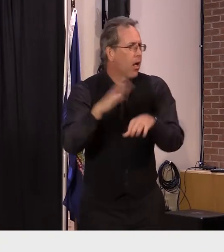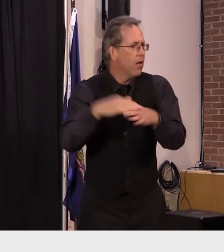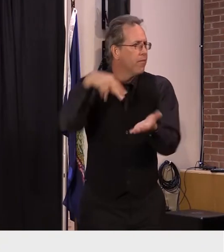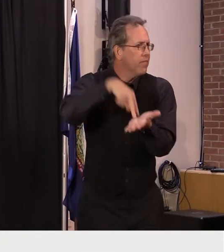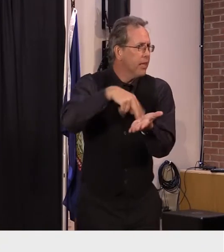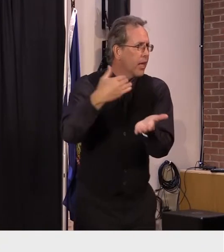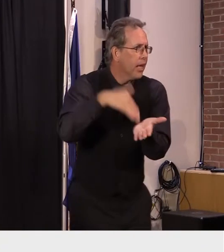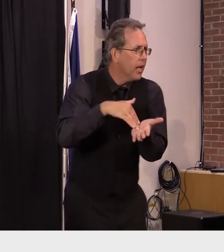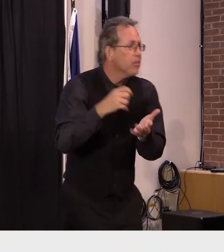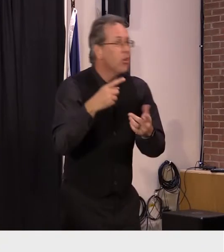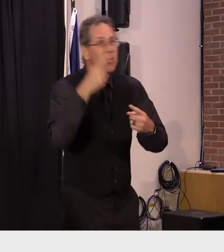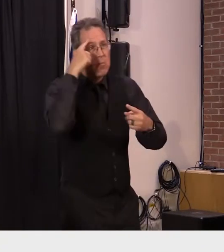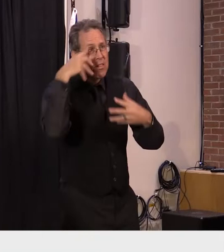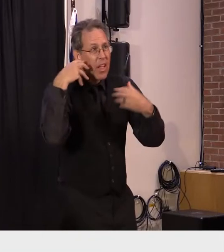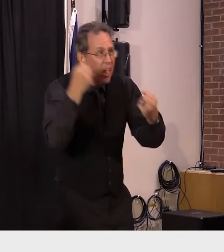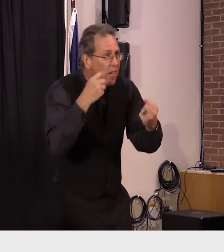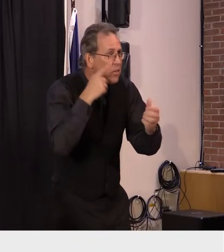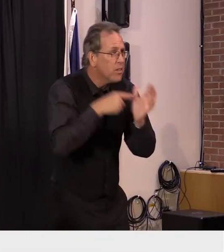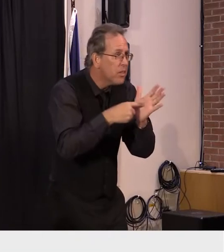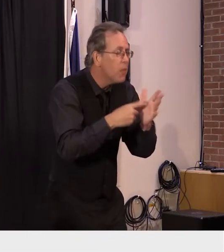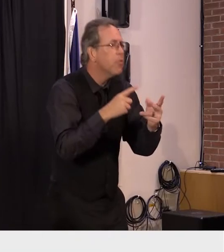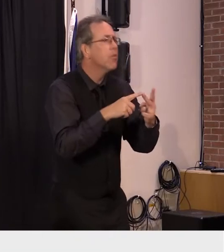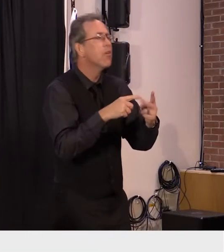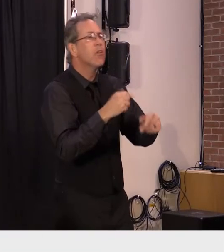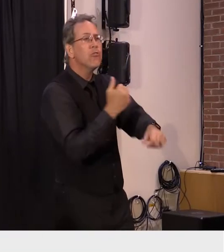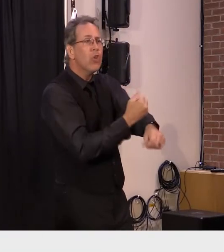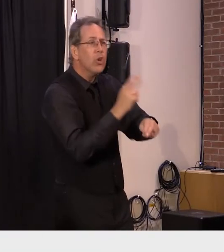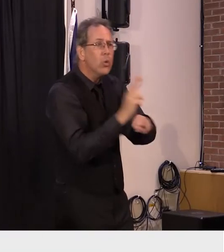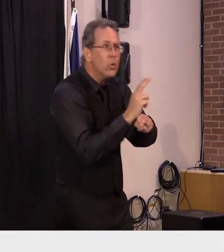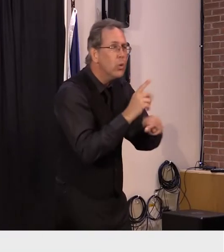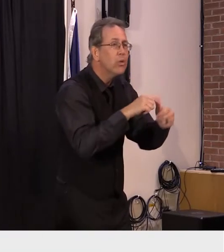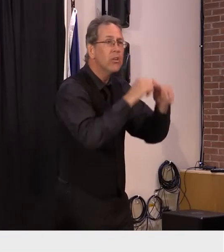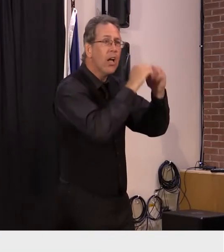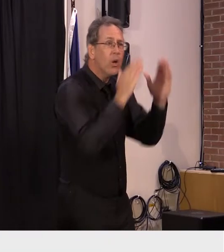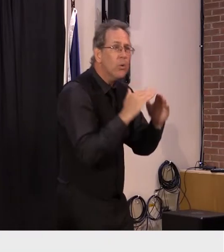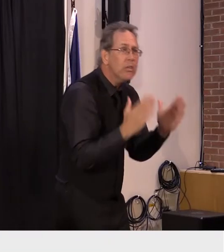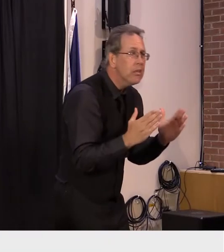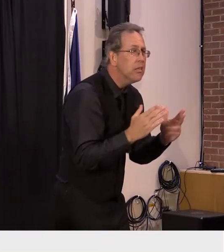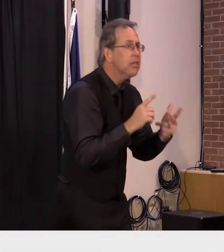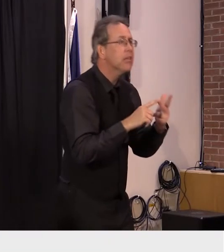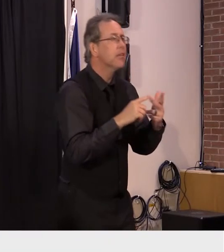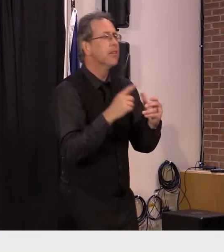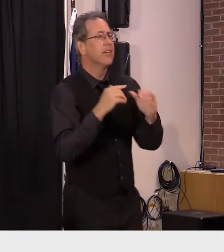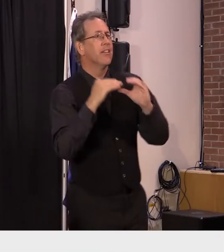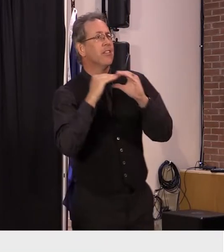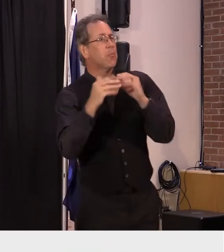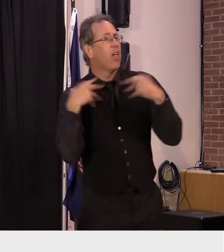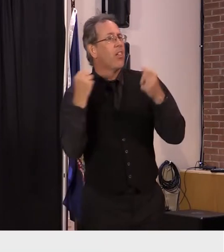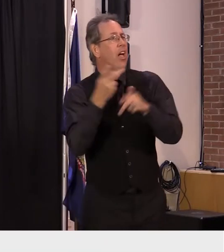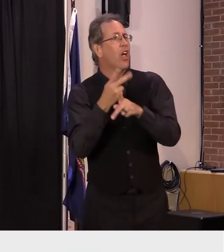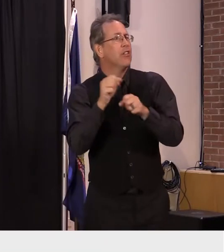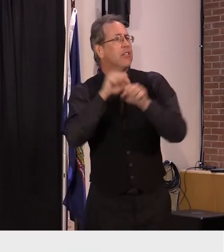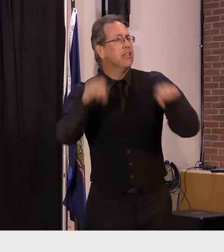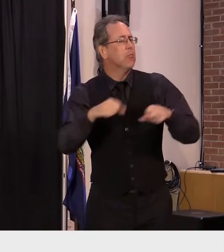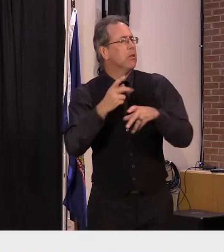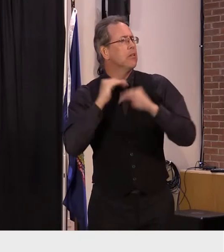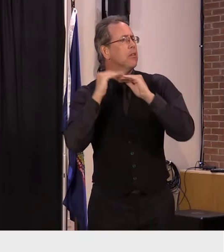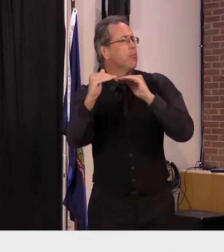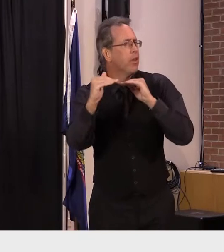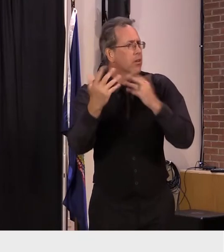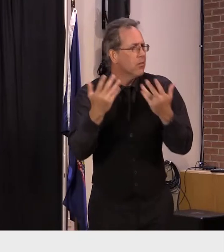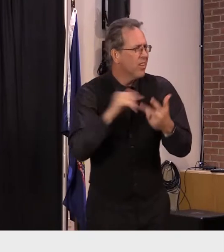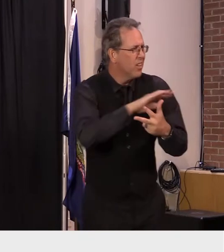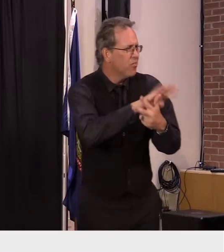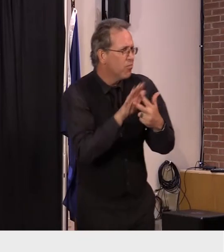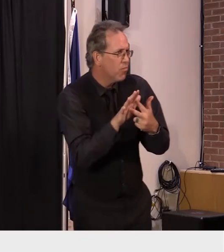housing child and family well-being and the stability of our health care system emerging from the pandemic